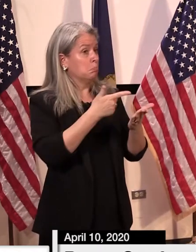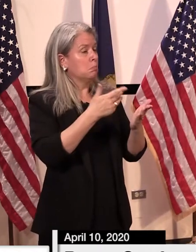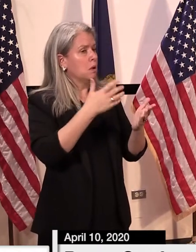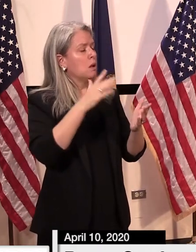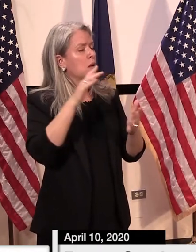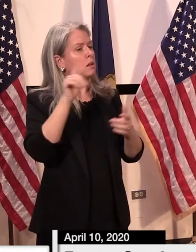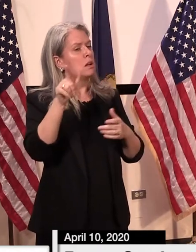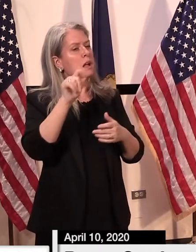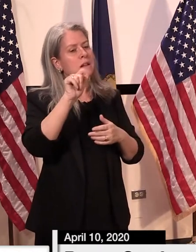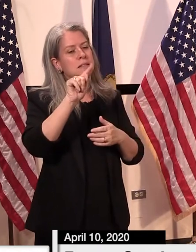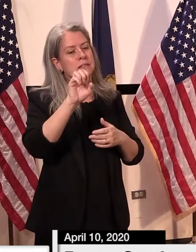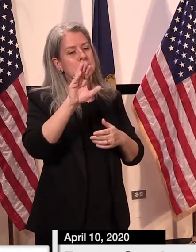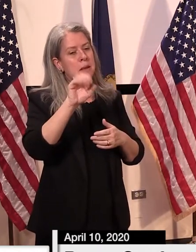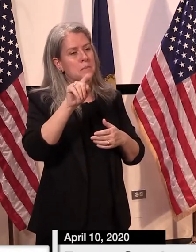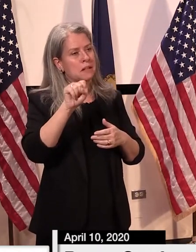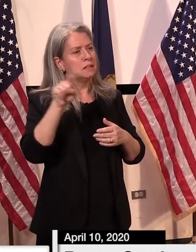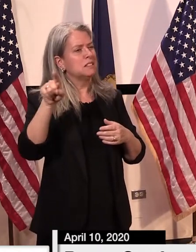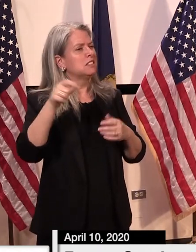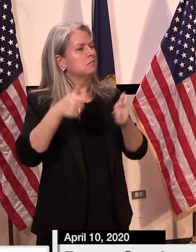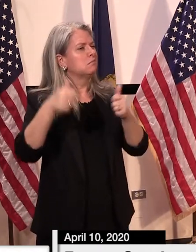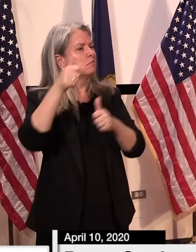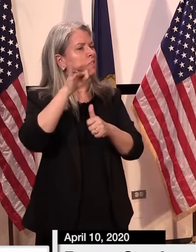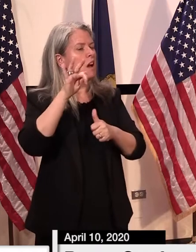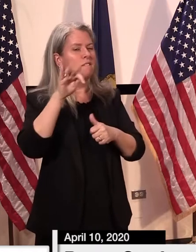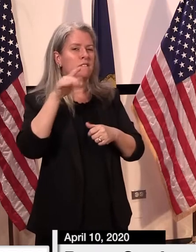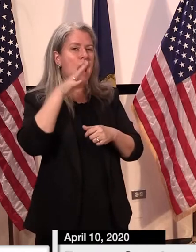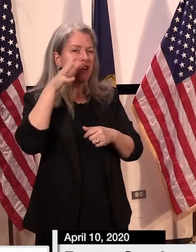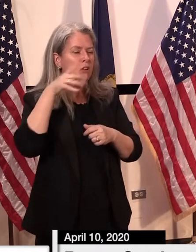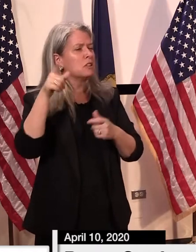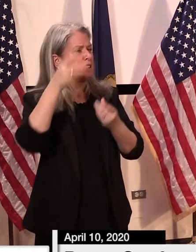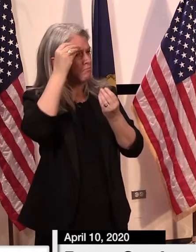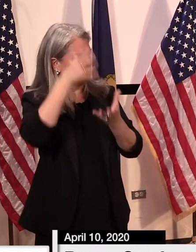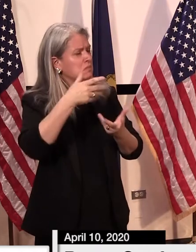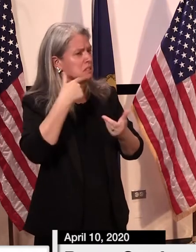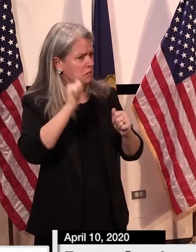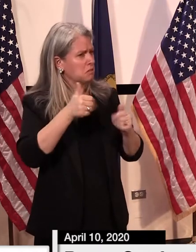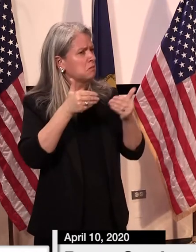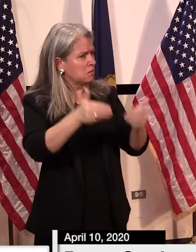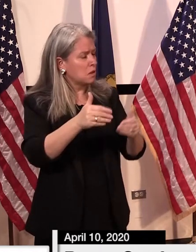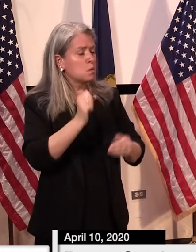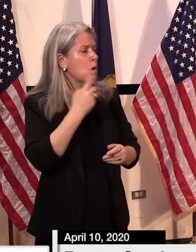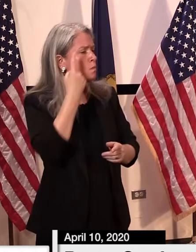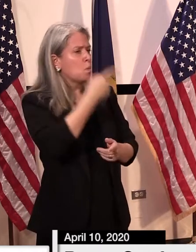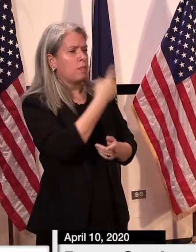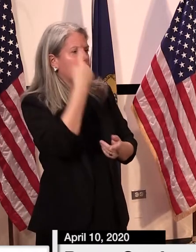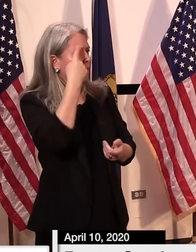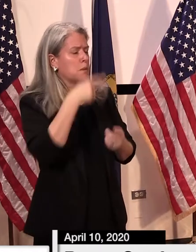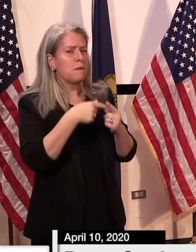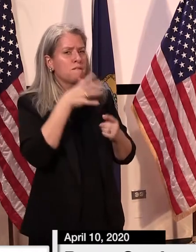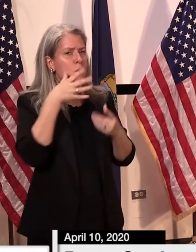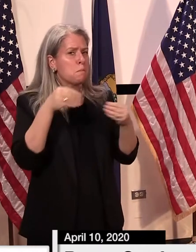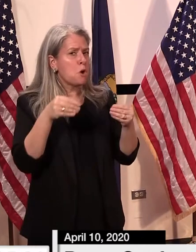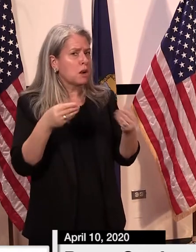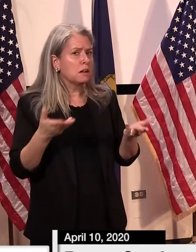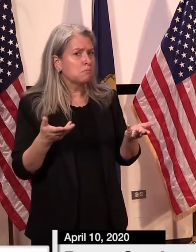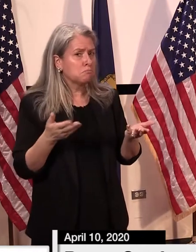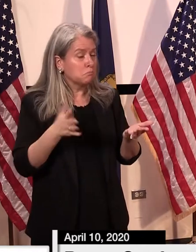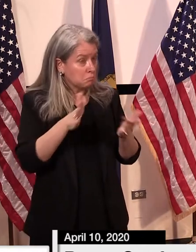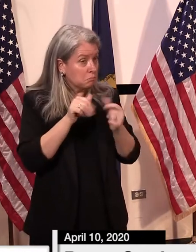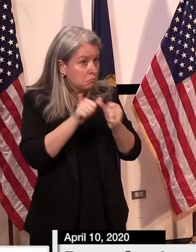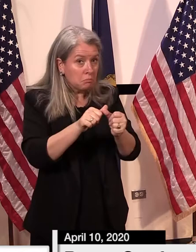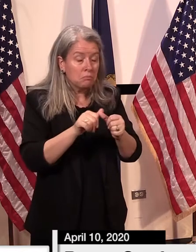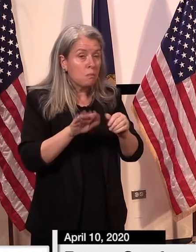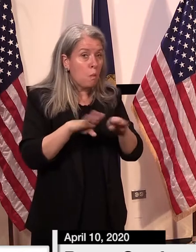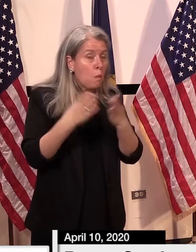wondering the status, if you could outline the status of farmers markets going forward. Uh, given what, uh, Secretary Tebbitz